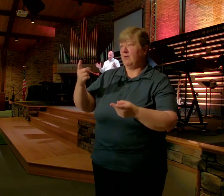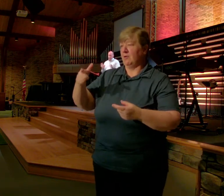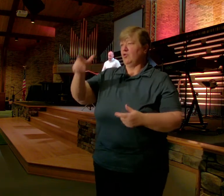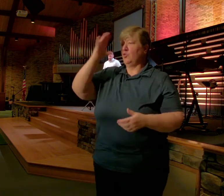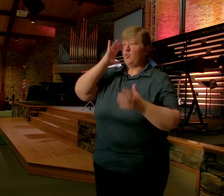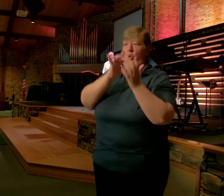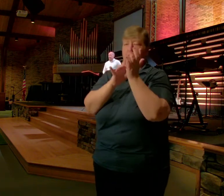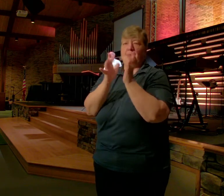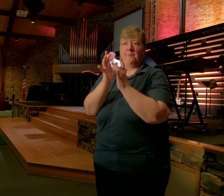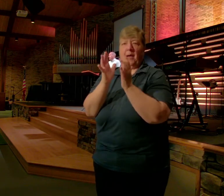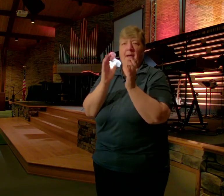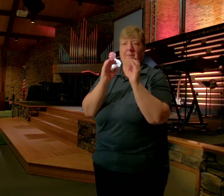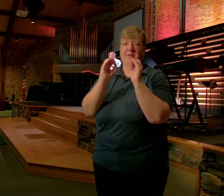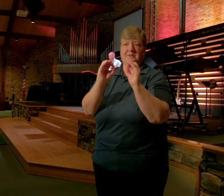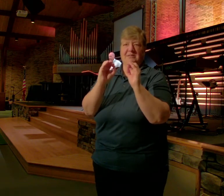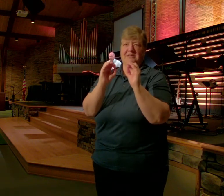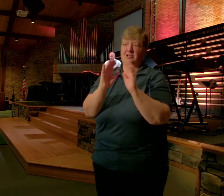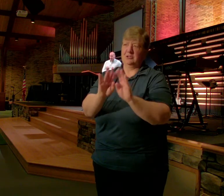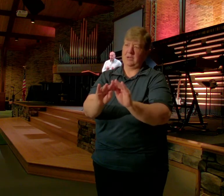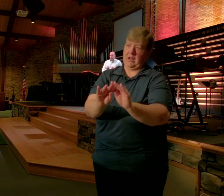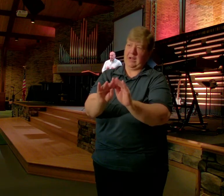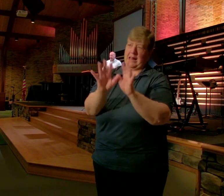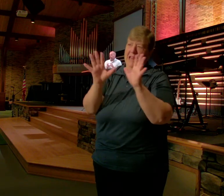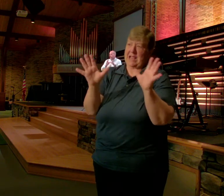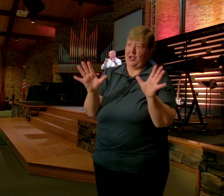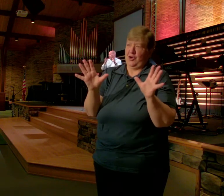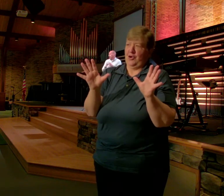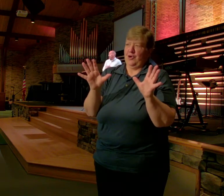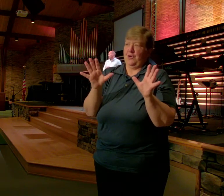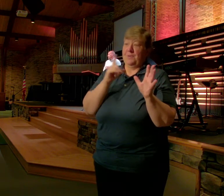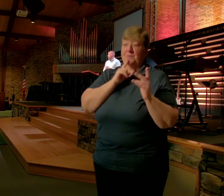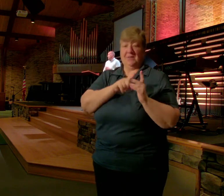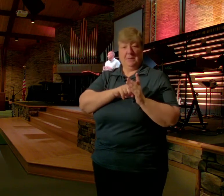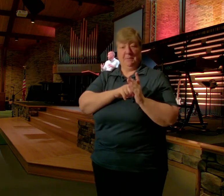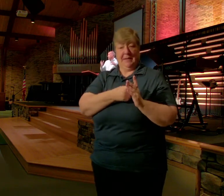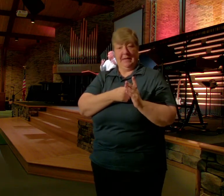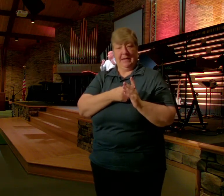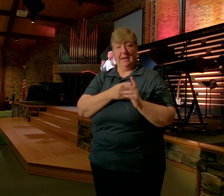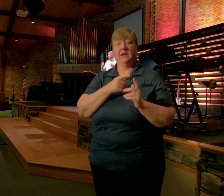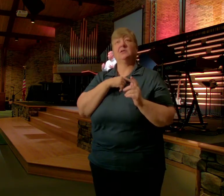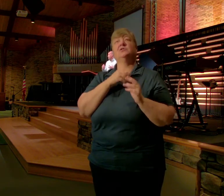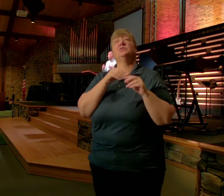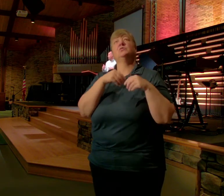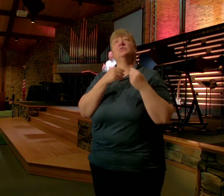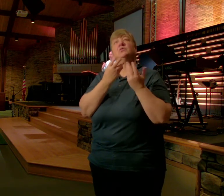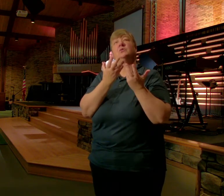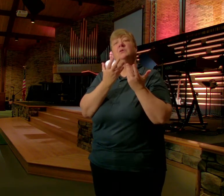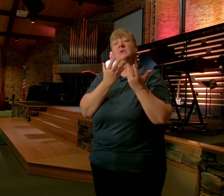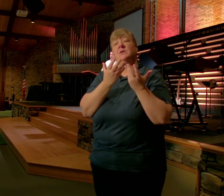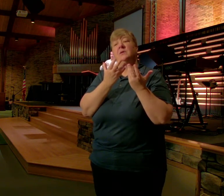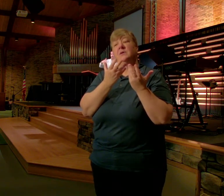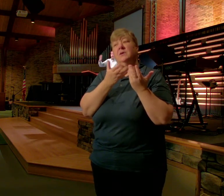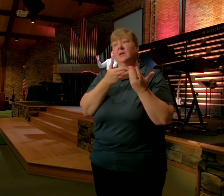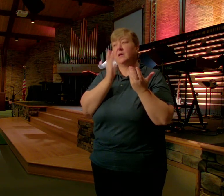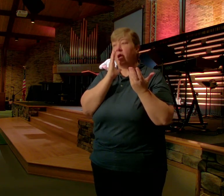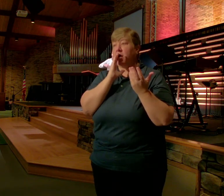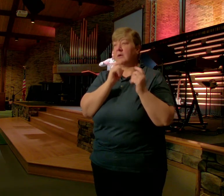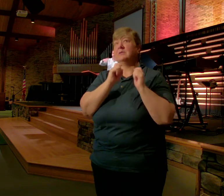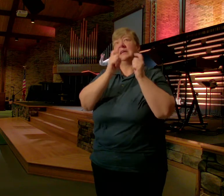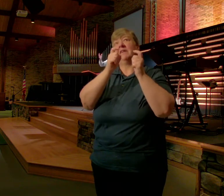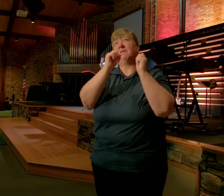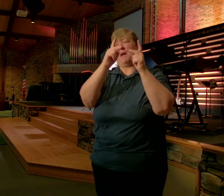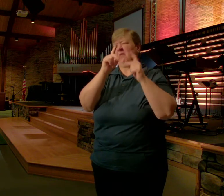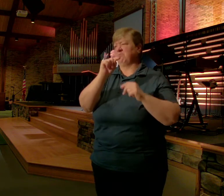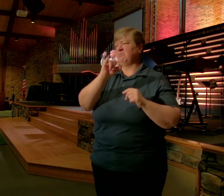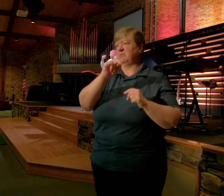Really clearly That we Kind of the beginning place To give God back From our resources Is the tithe The